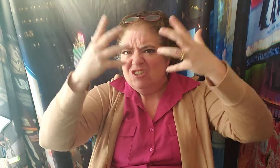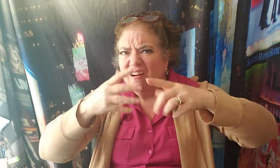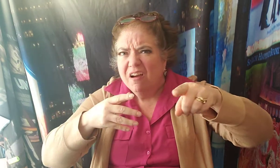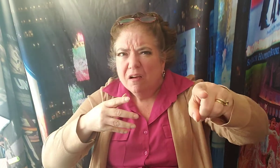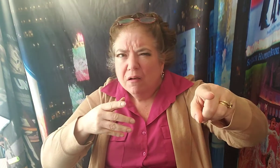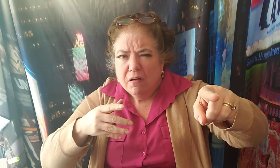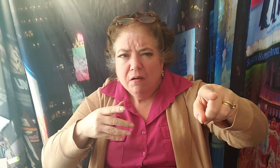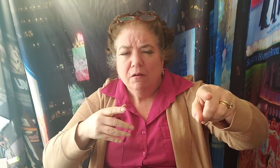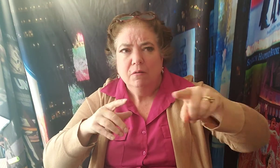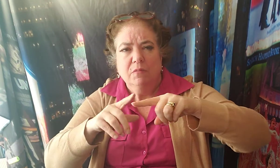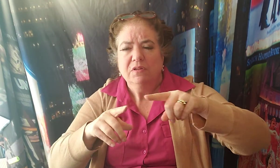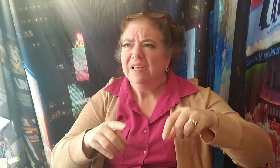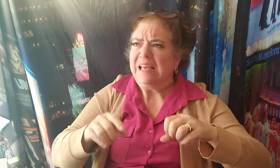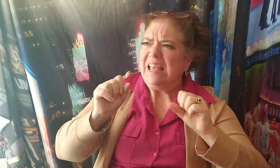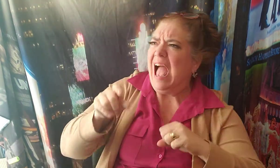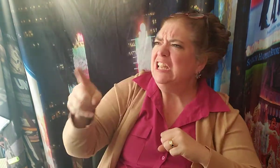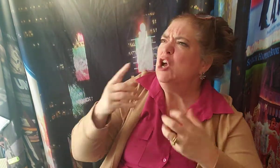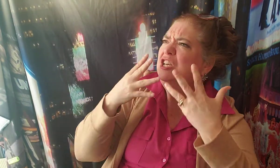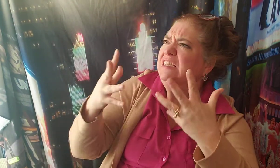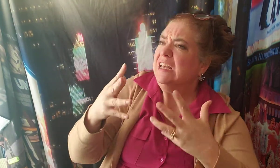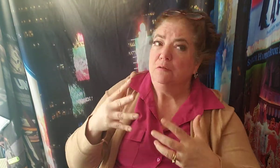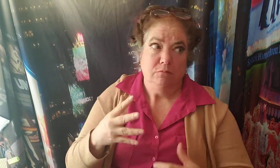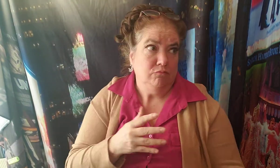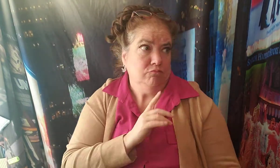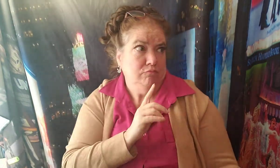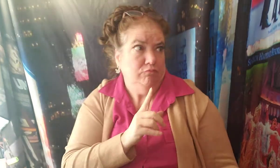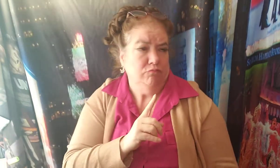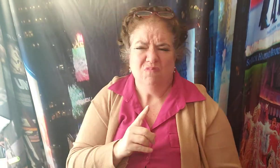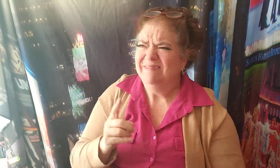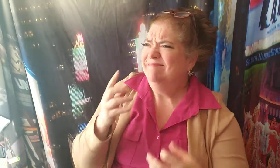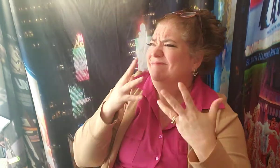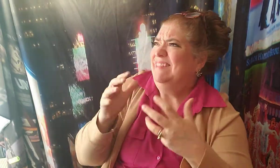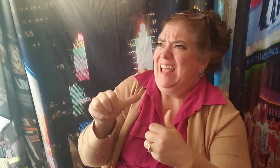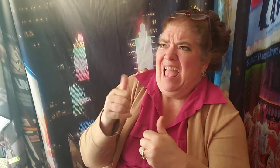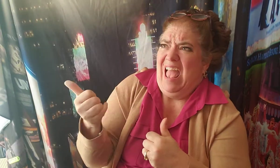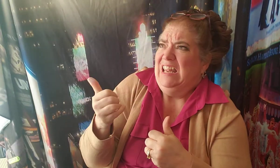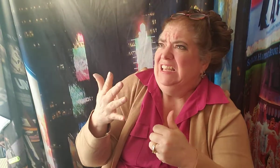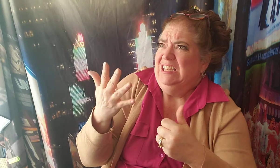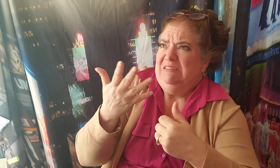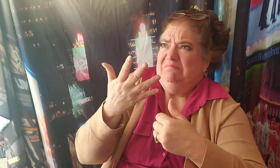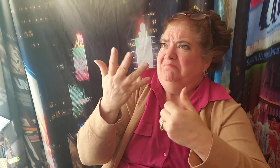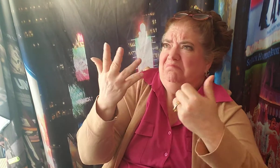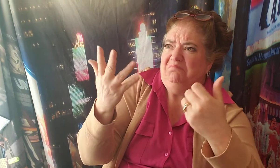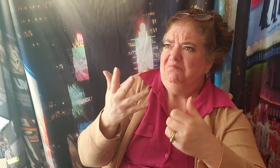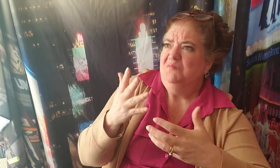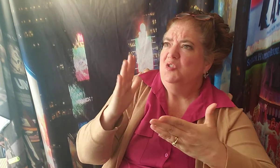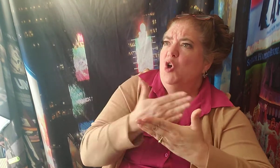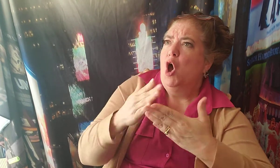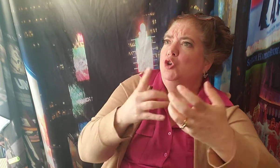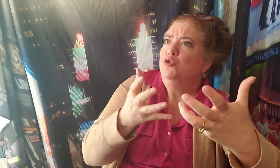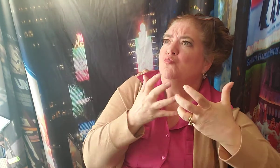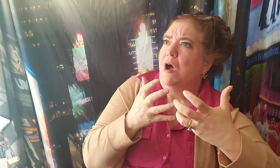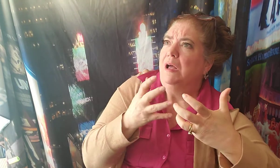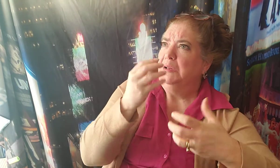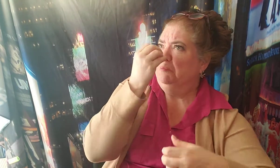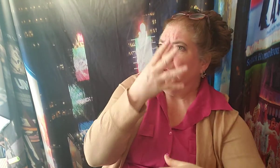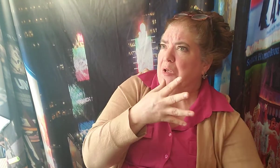I can sing. He said, just go ahead and sing any ordinary, regular song. I don't care. T for two or